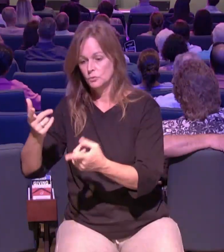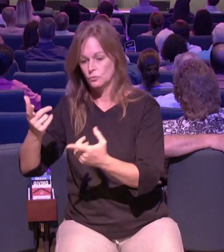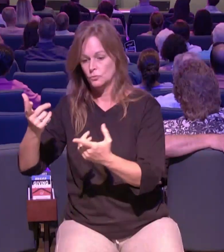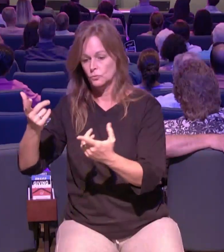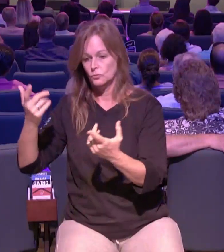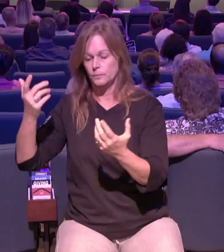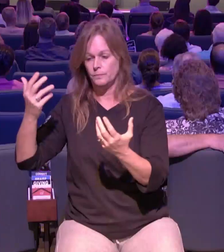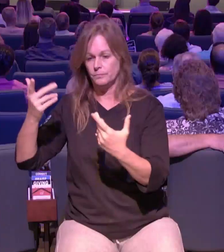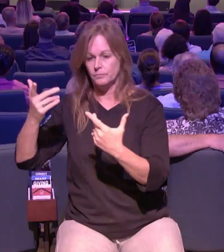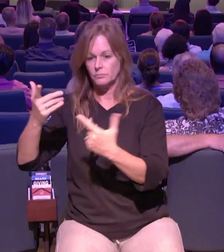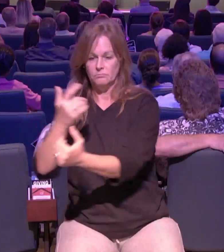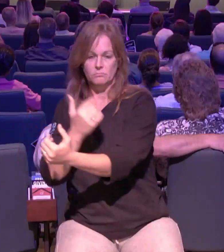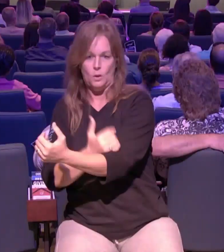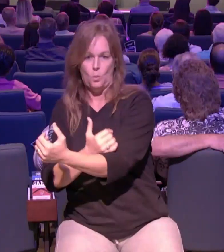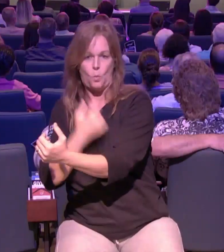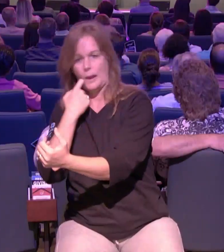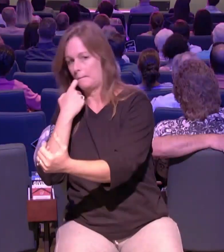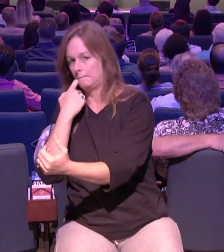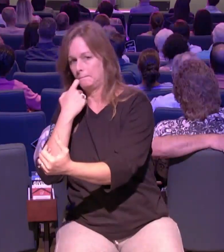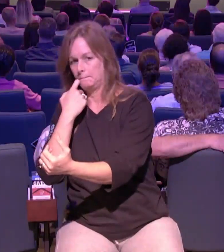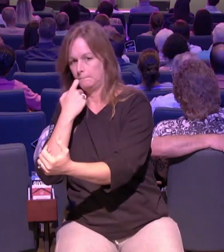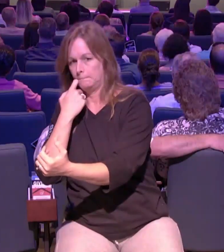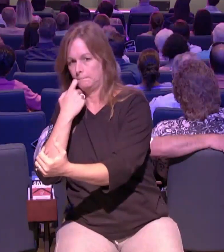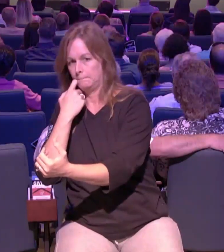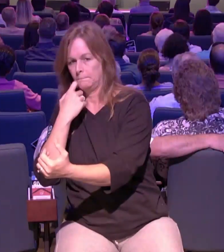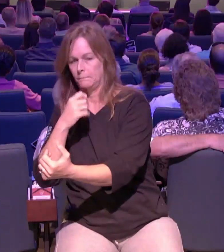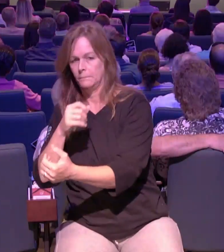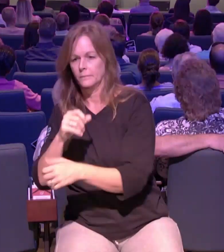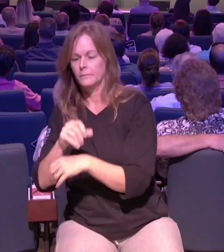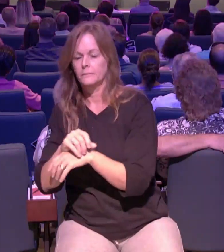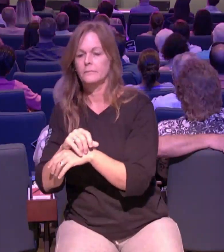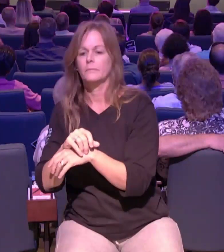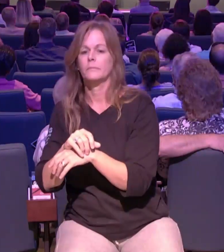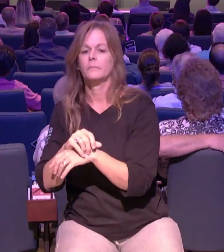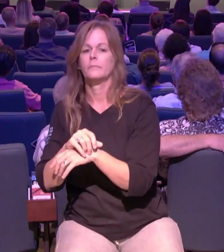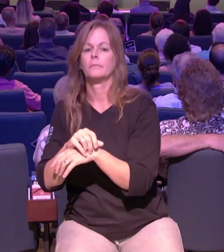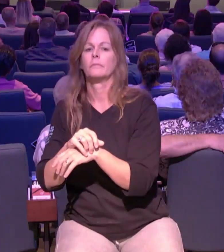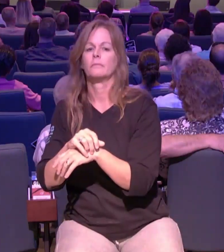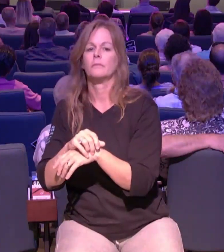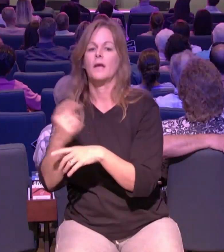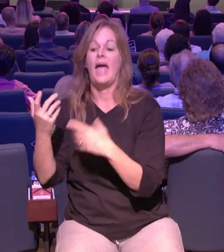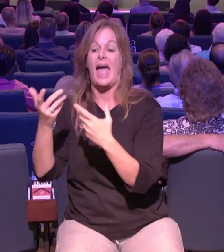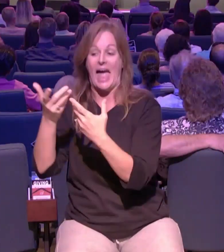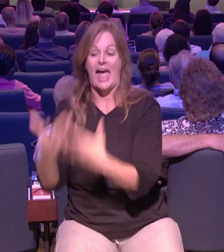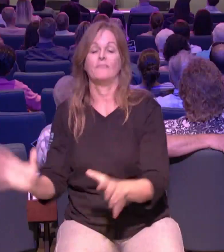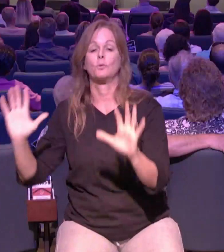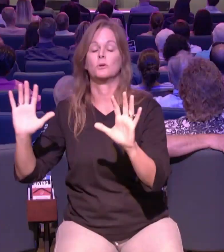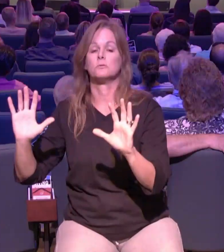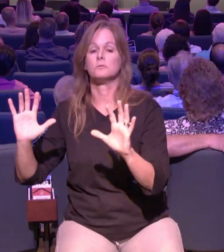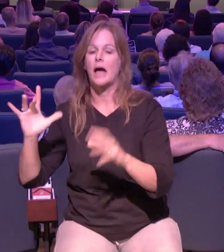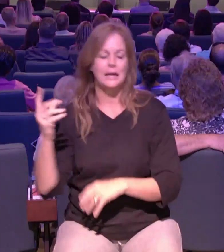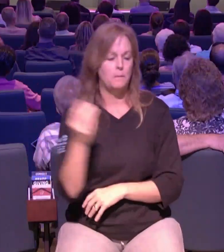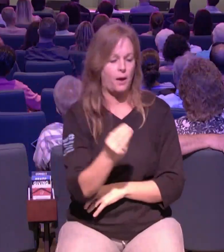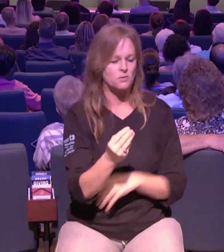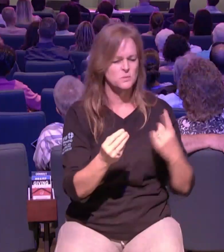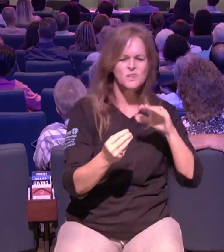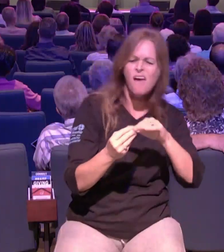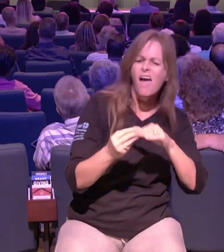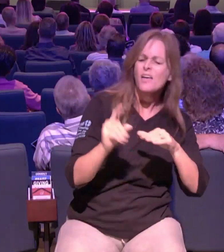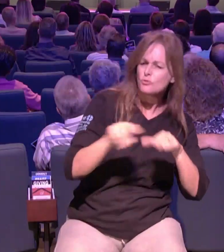judged for being a drug addict but from the moment i pulled in the parking lot i felt welcomed and loved i want you to know that before a